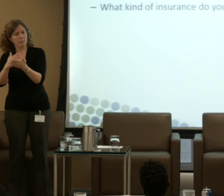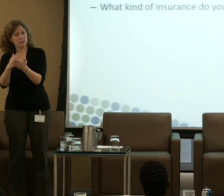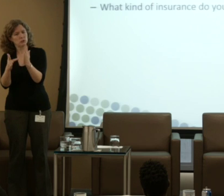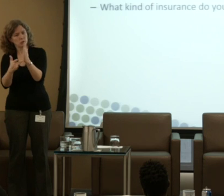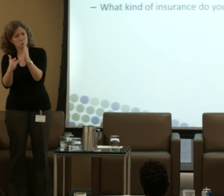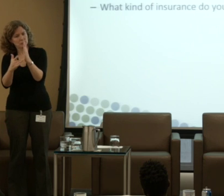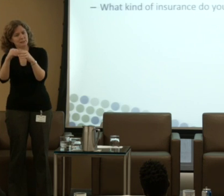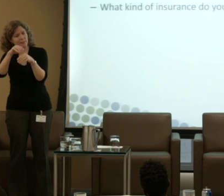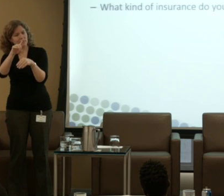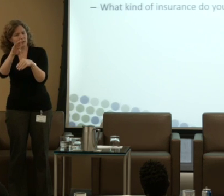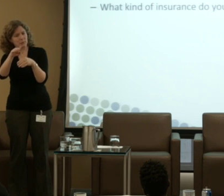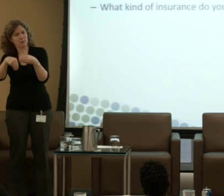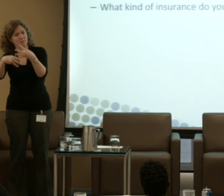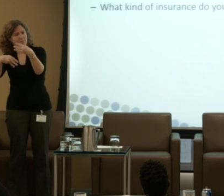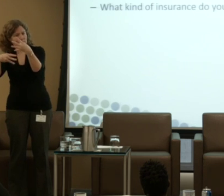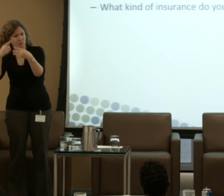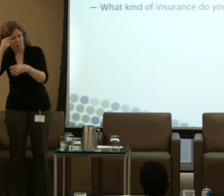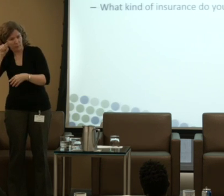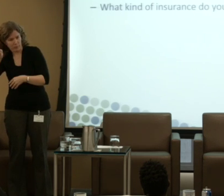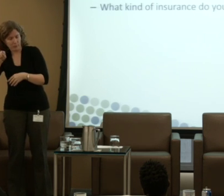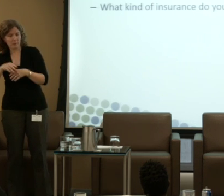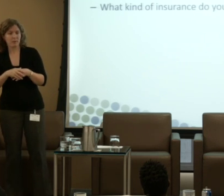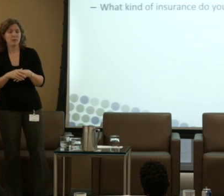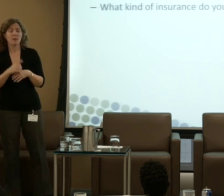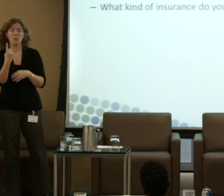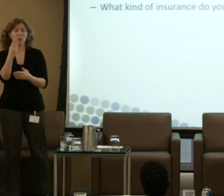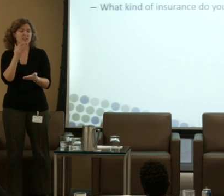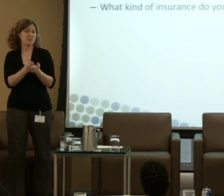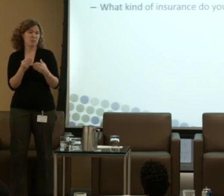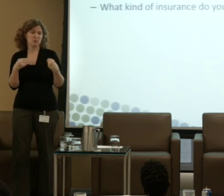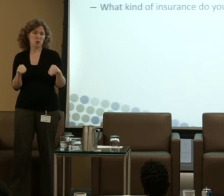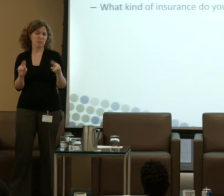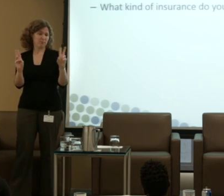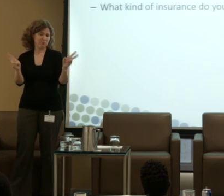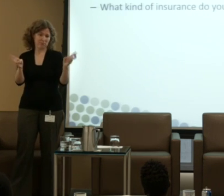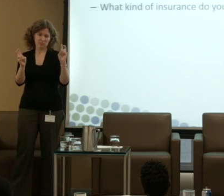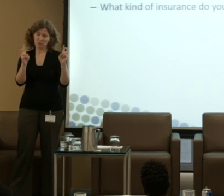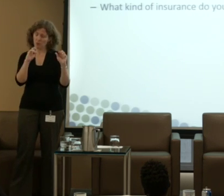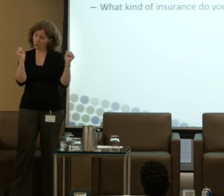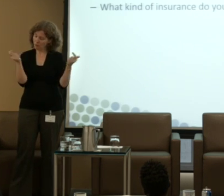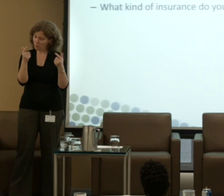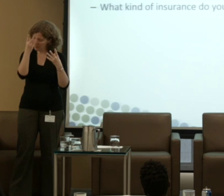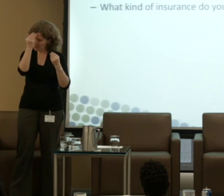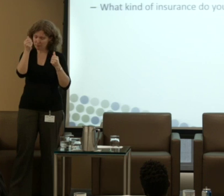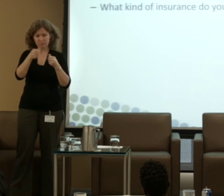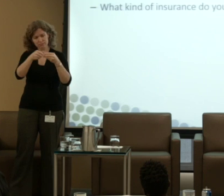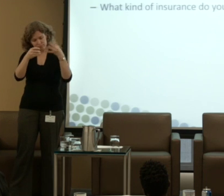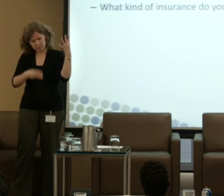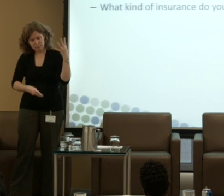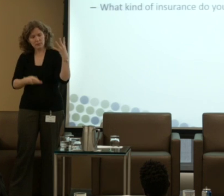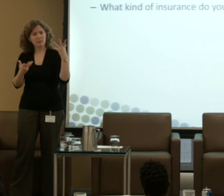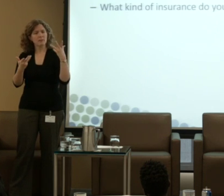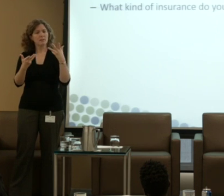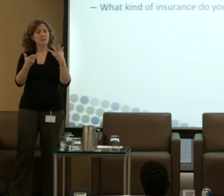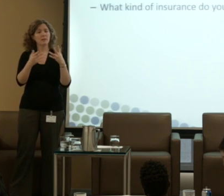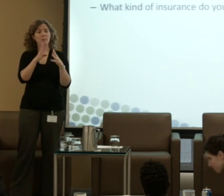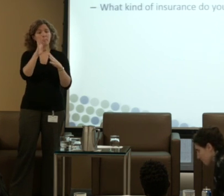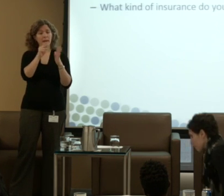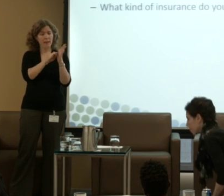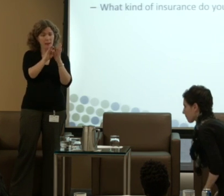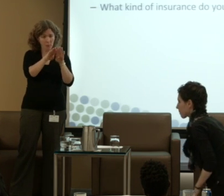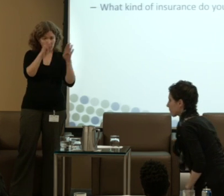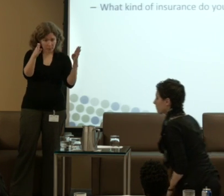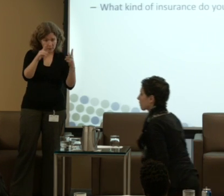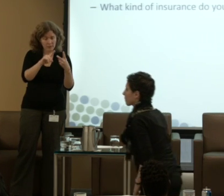tools within the database. It's a one-stop-shop source for information that ranges from how to open up a bank